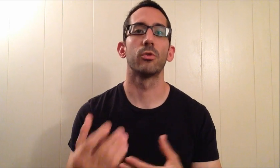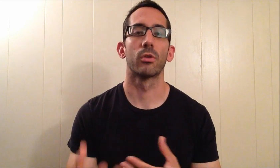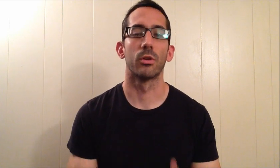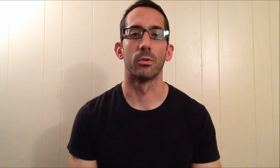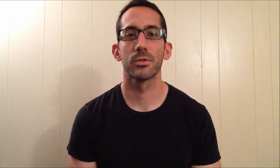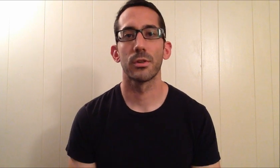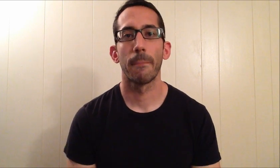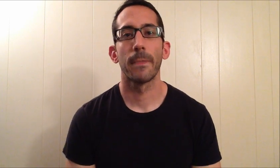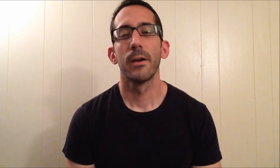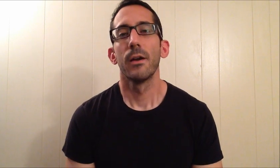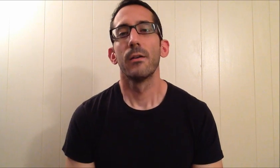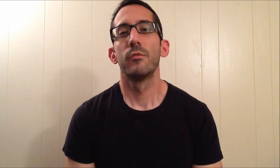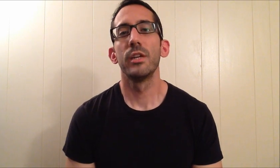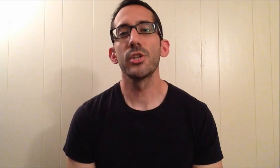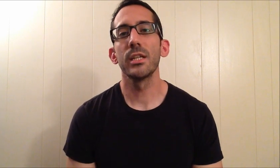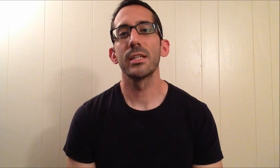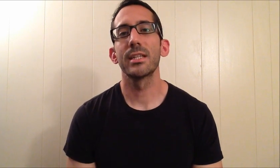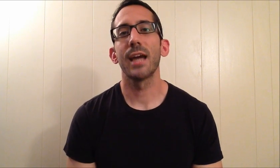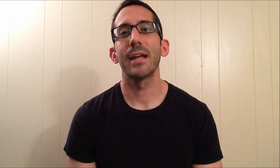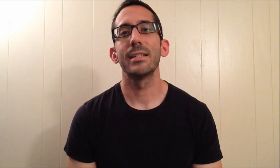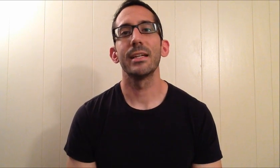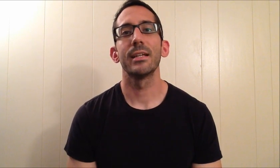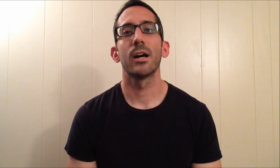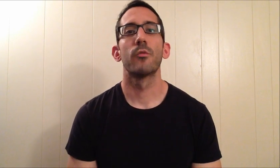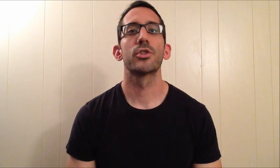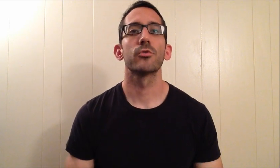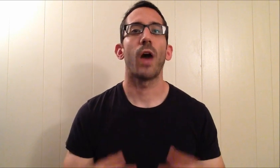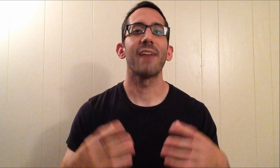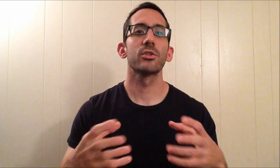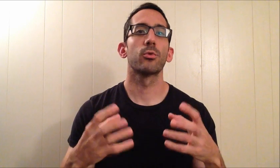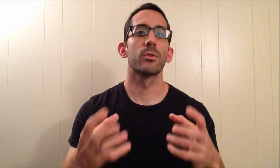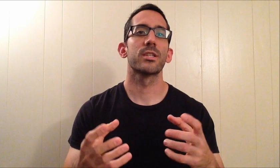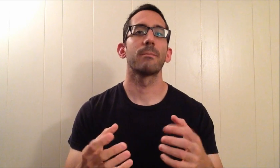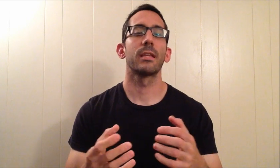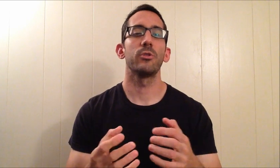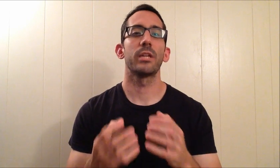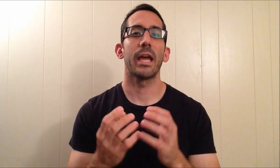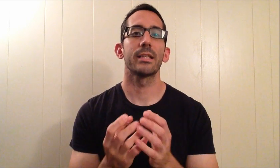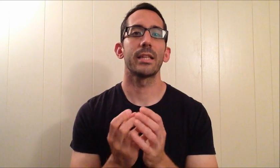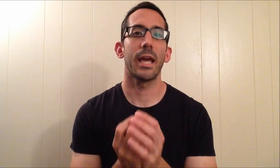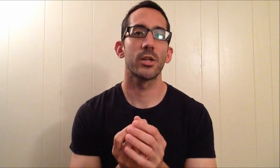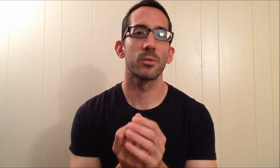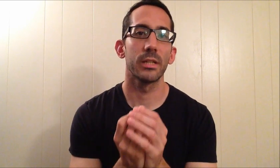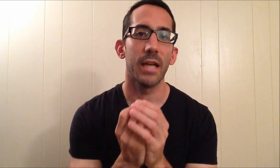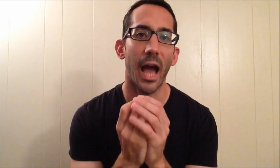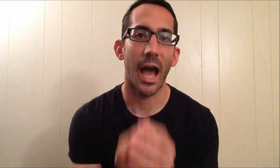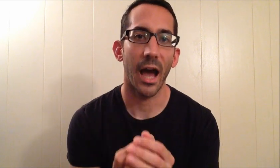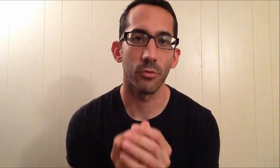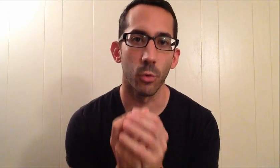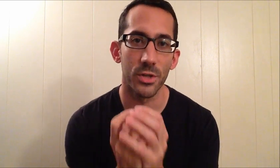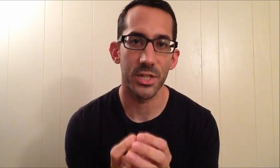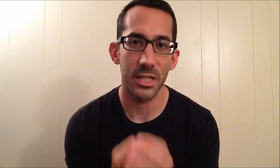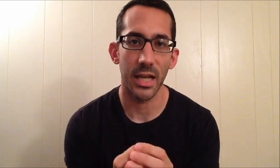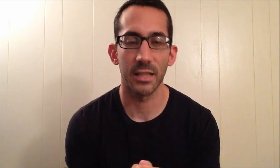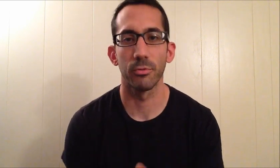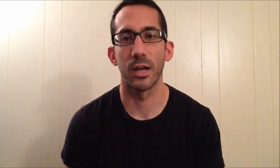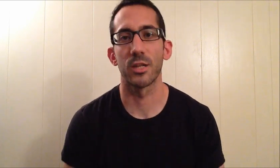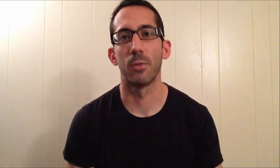your goals? Vision is the idea of striving towards something that you can't tangibly have or see at the present